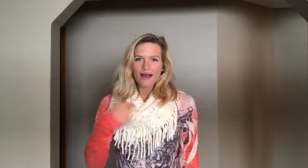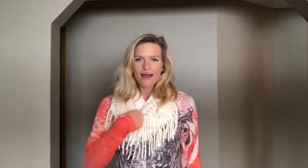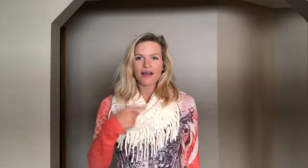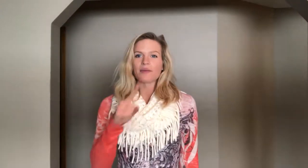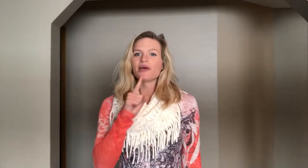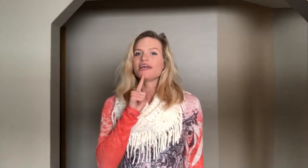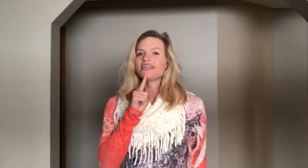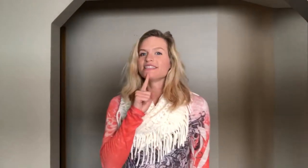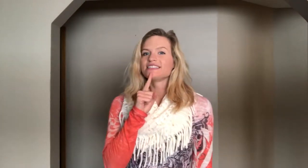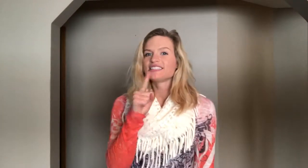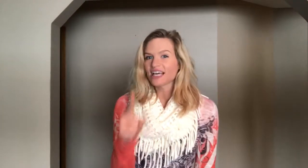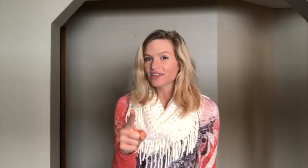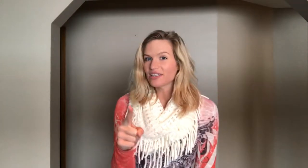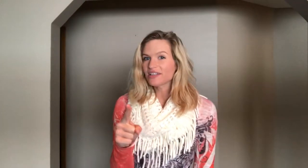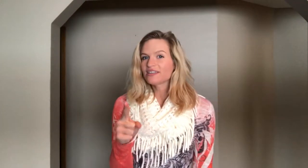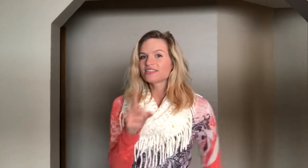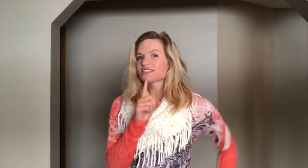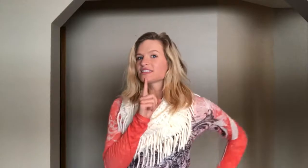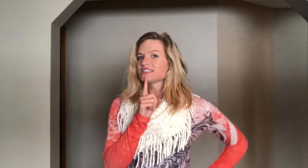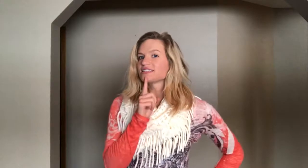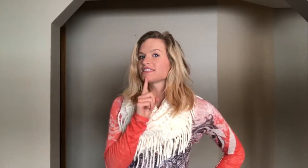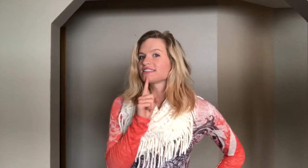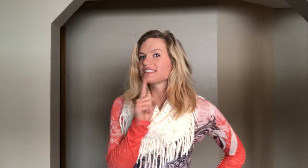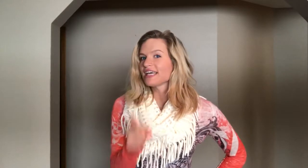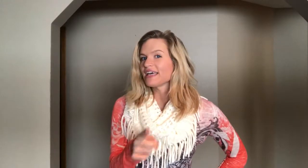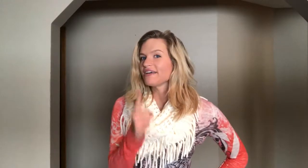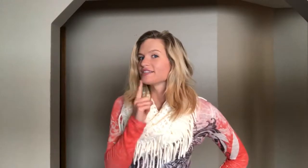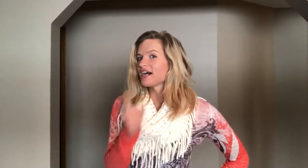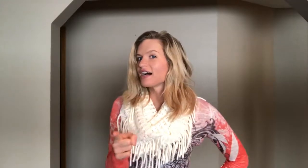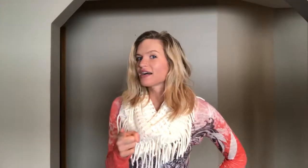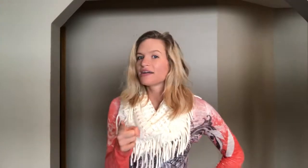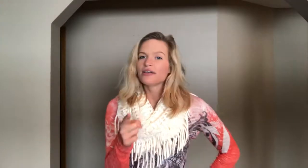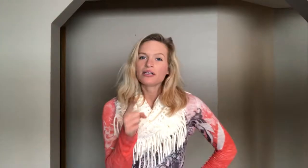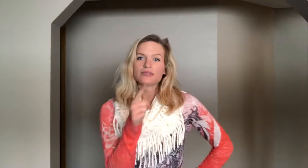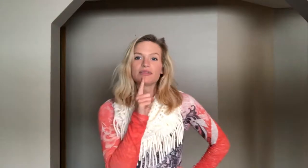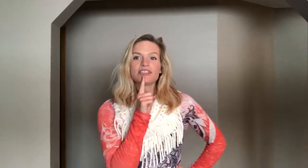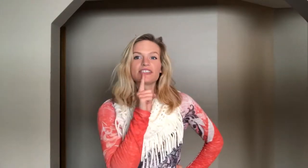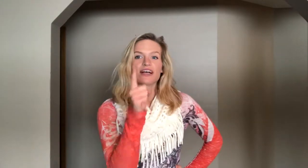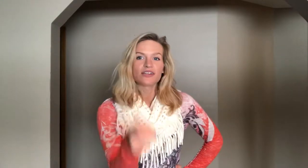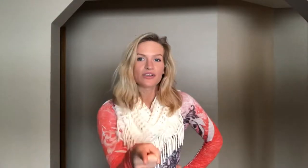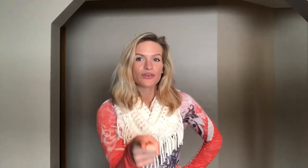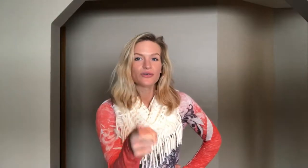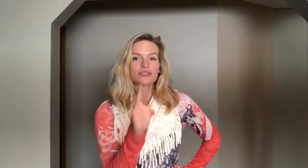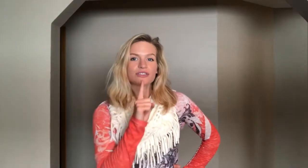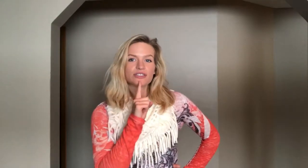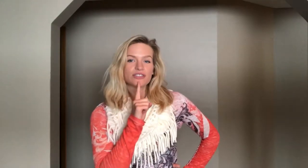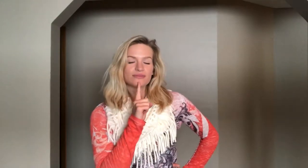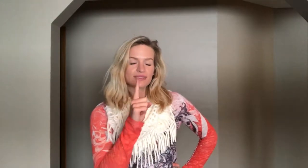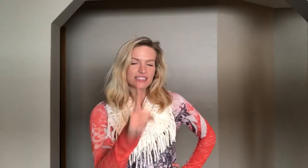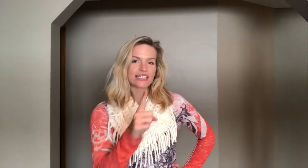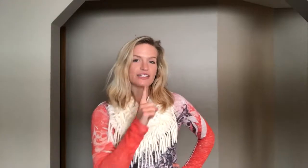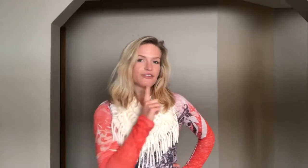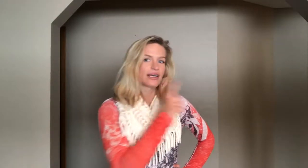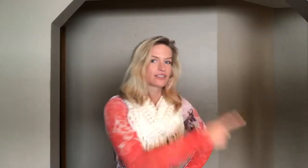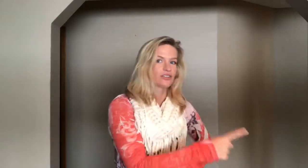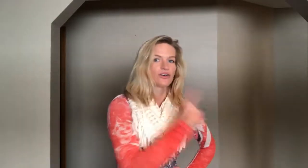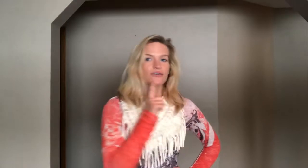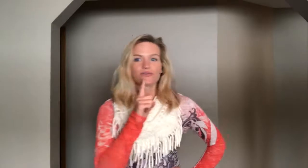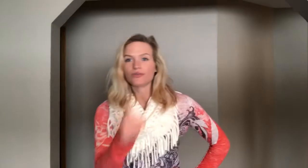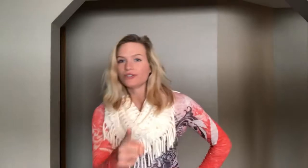I'm telling. So this is say or talk but you're telling you so you're it's like a directional who